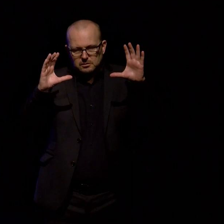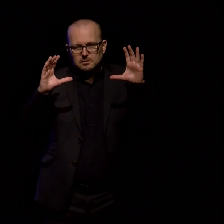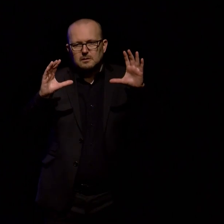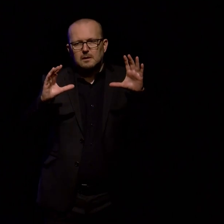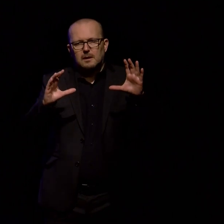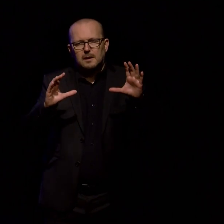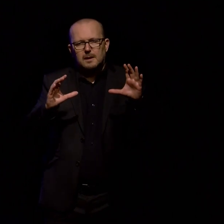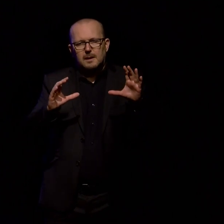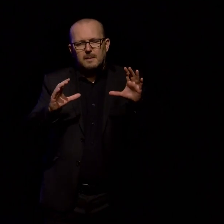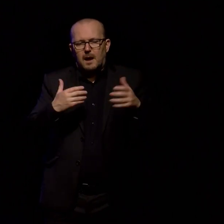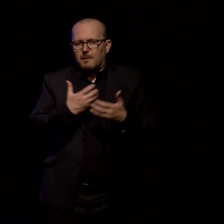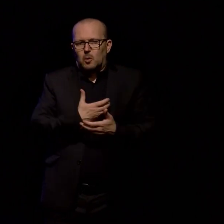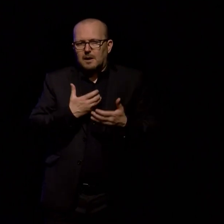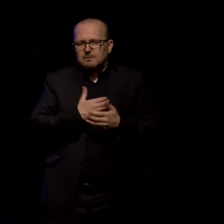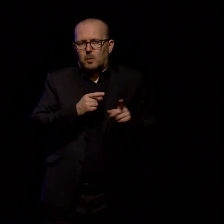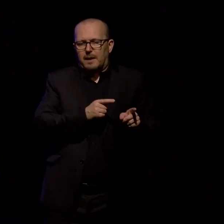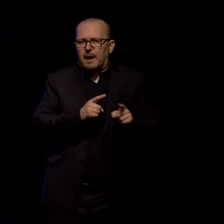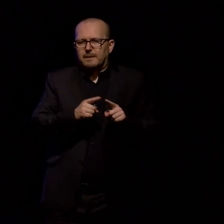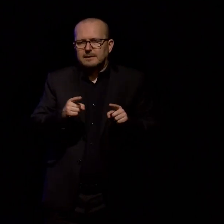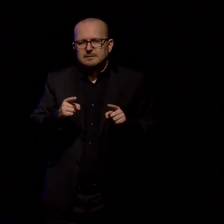sight of the